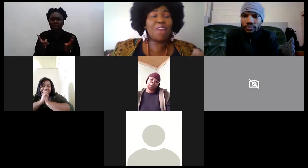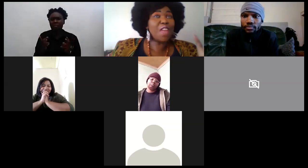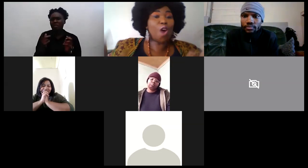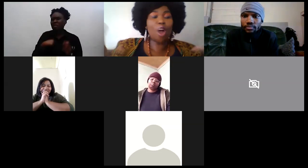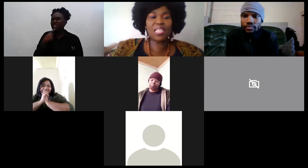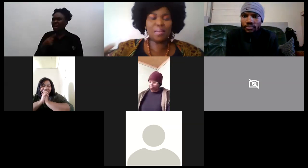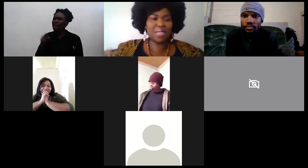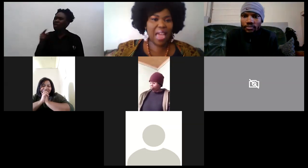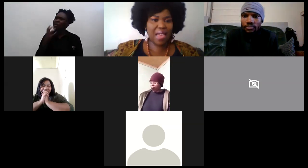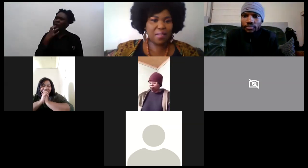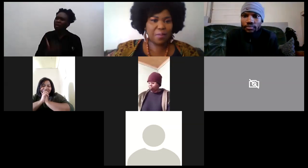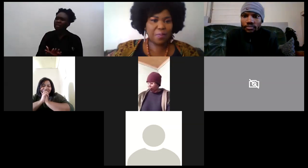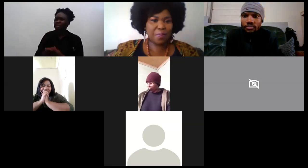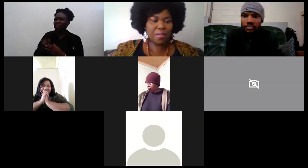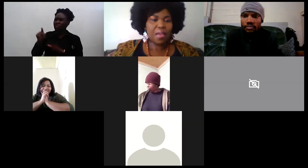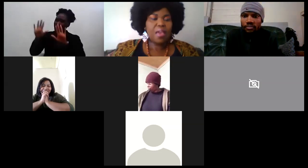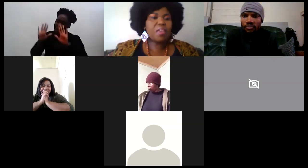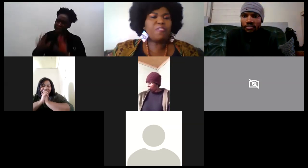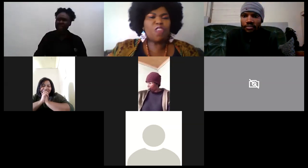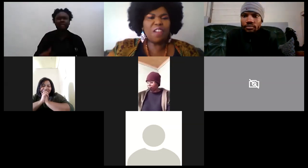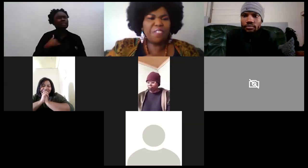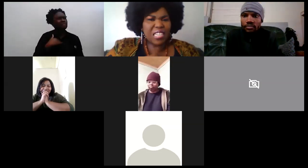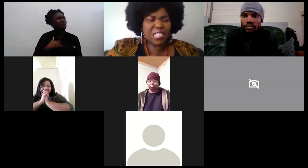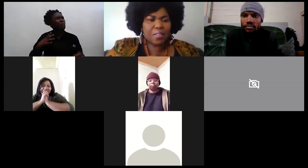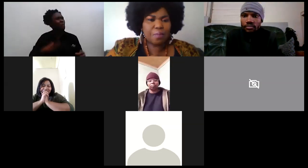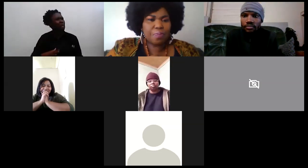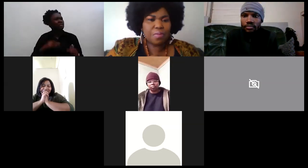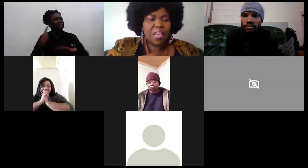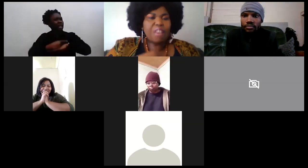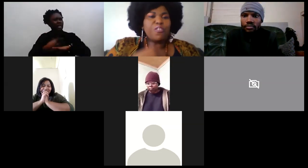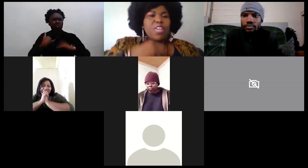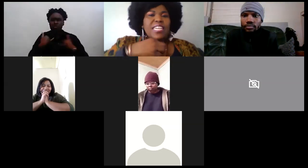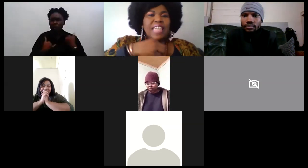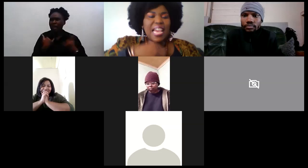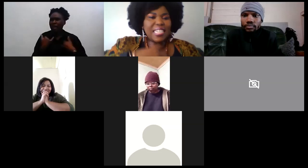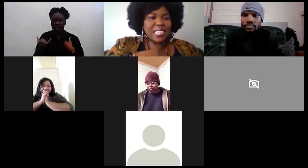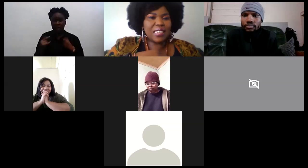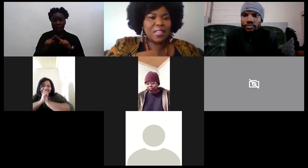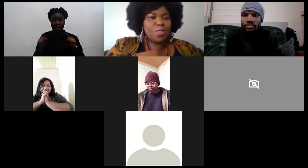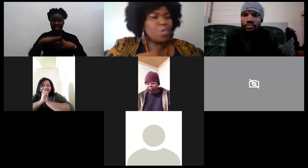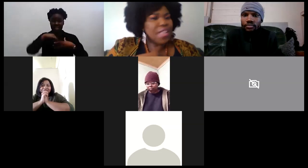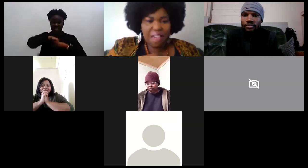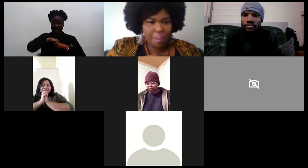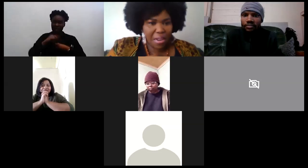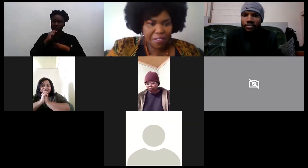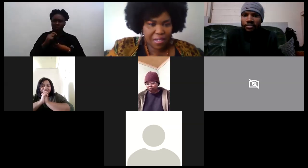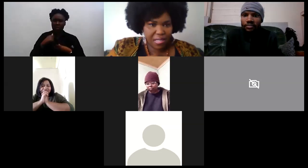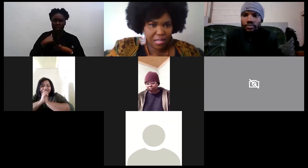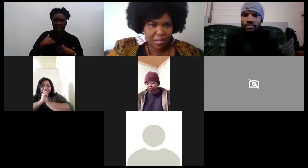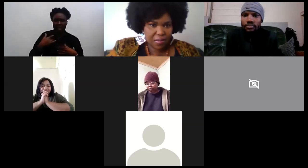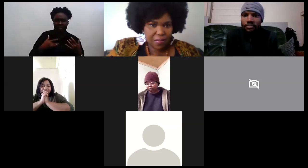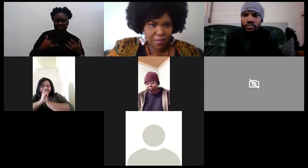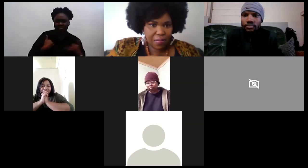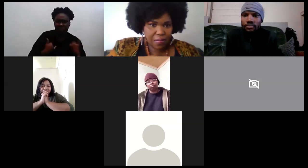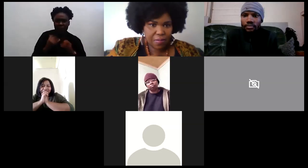have an awesome day if you don't feel it if you don't create it you will never manifest